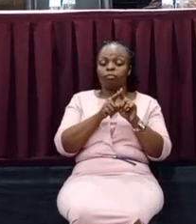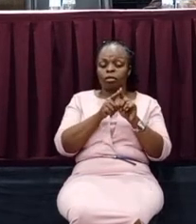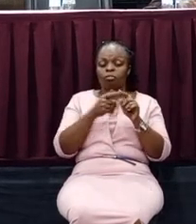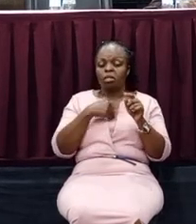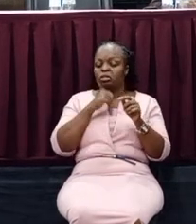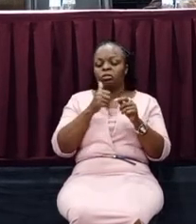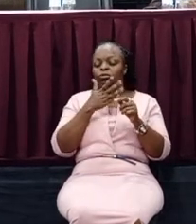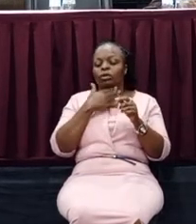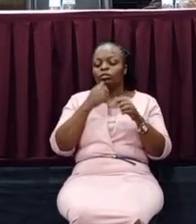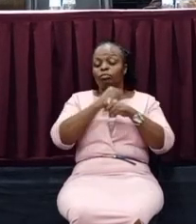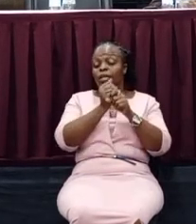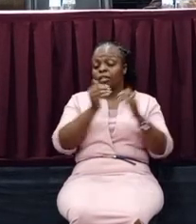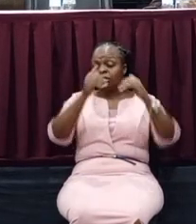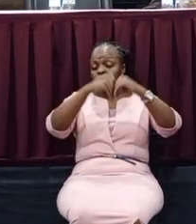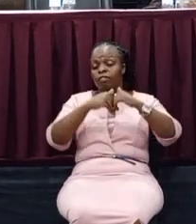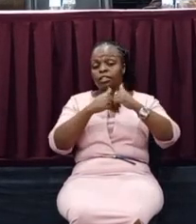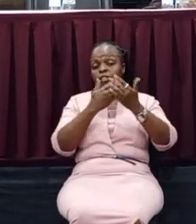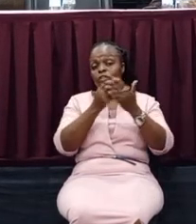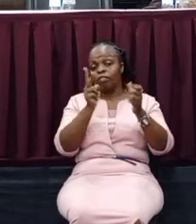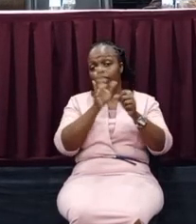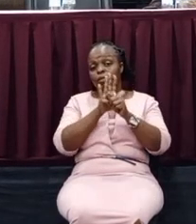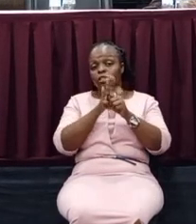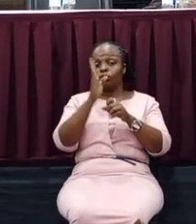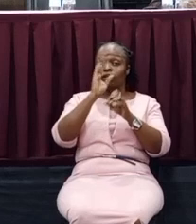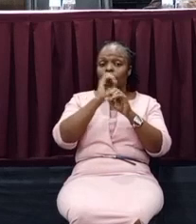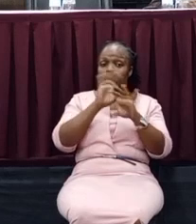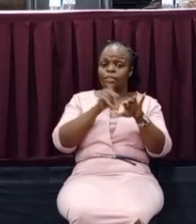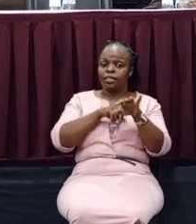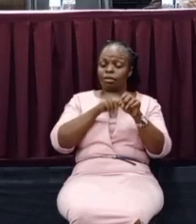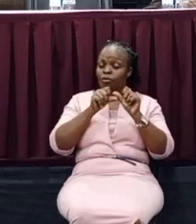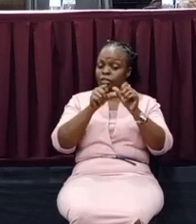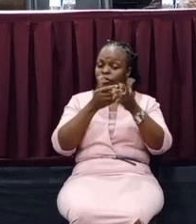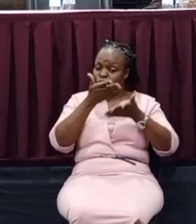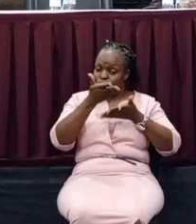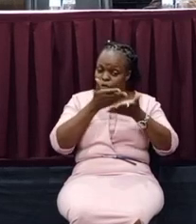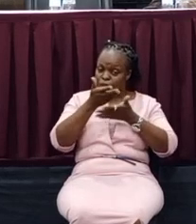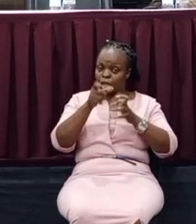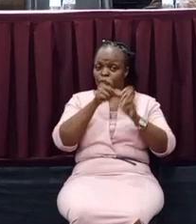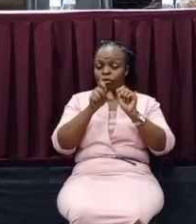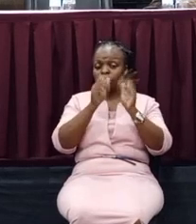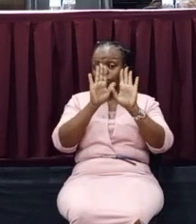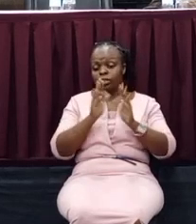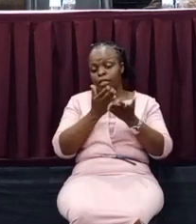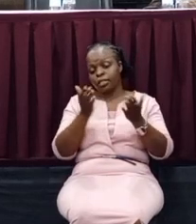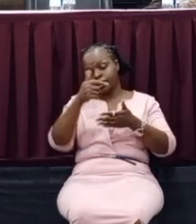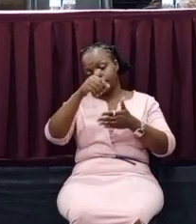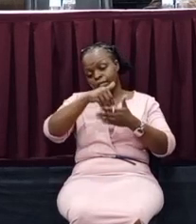asante sana mungu wa bariki wakati muna po endalea kujakiyana mambu wa yambabu mwimu wa nchi yetu nama endalea